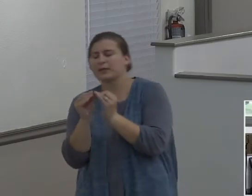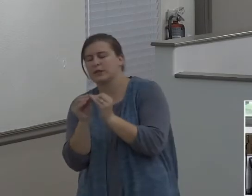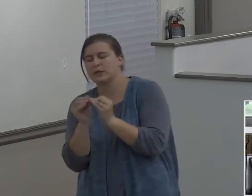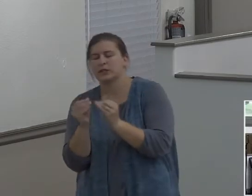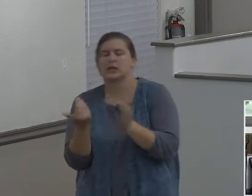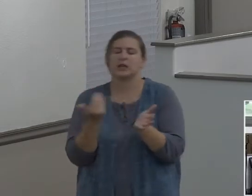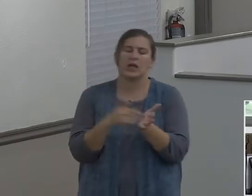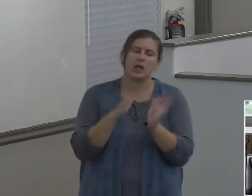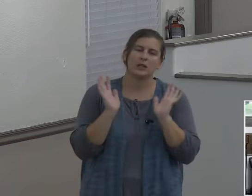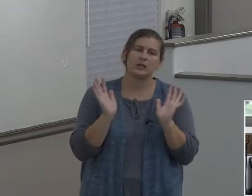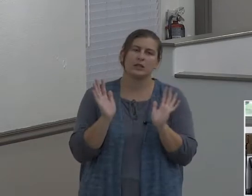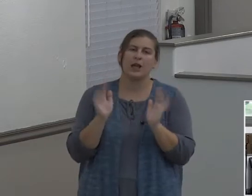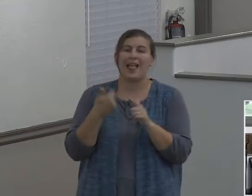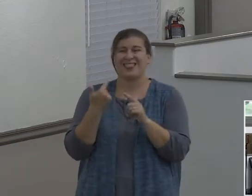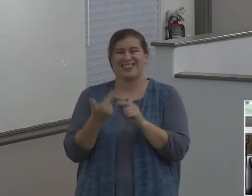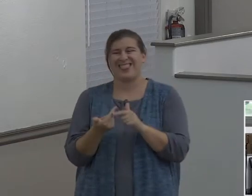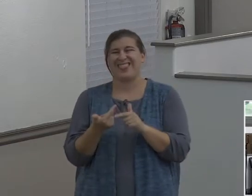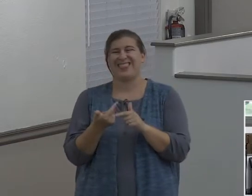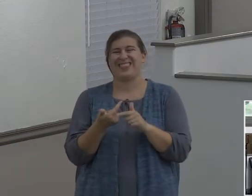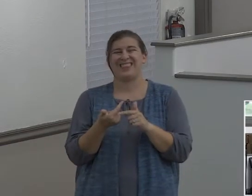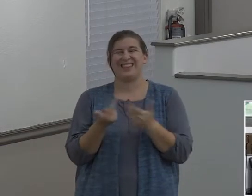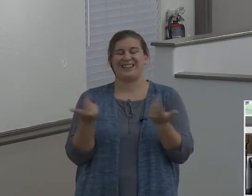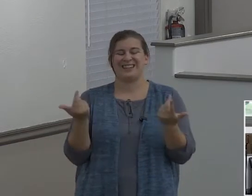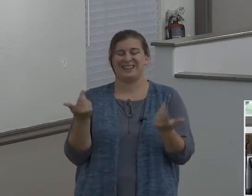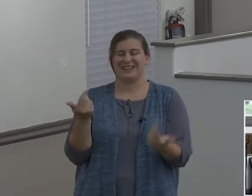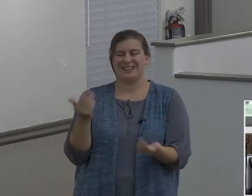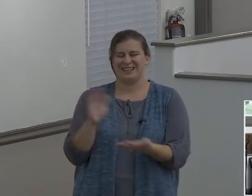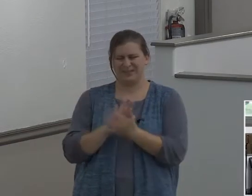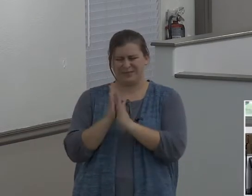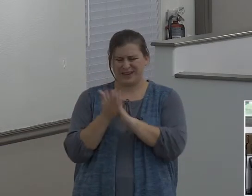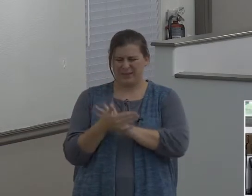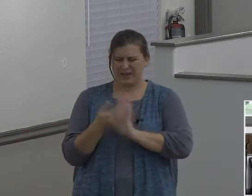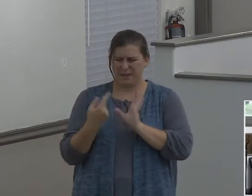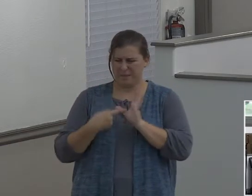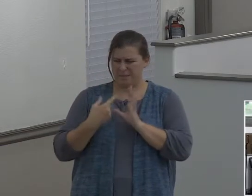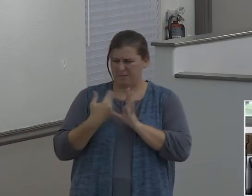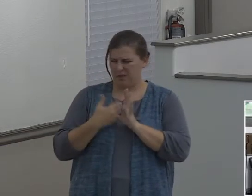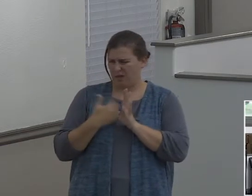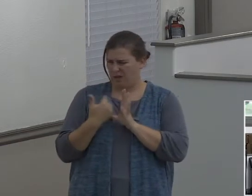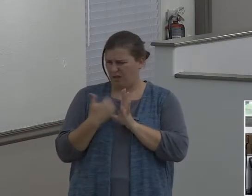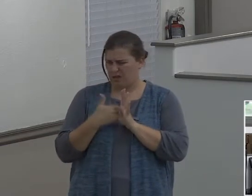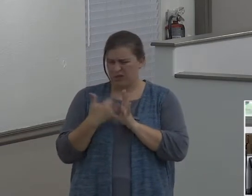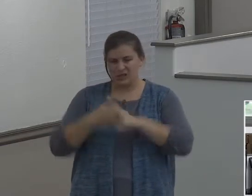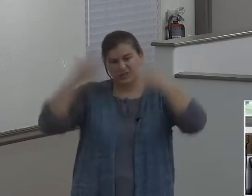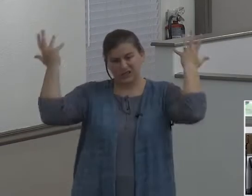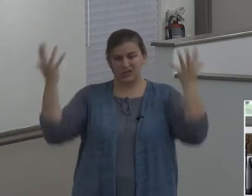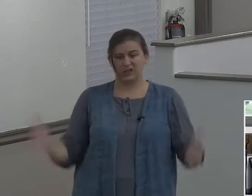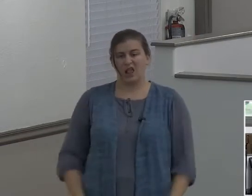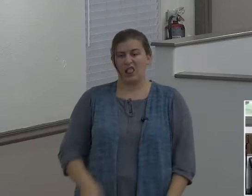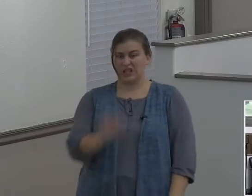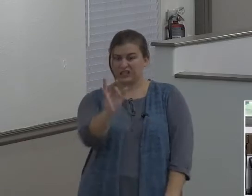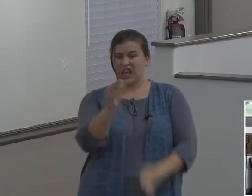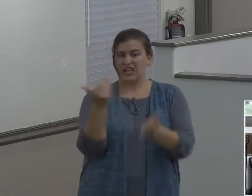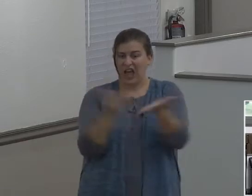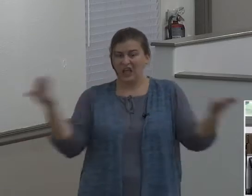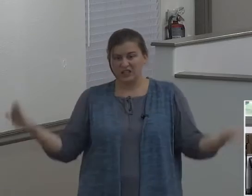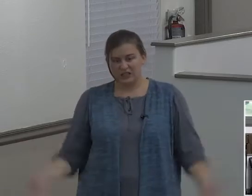light coming on, it becomes an irritation, doesn't it? Urgh! You know, that check engine light. You know,